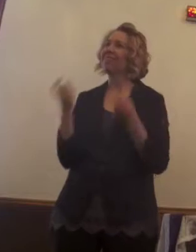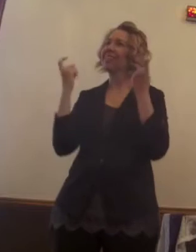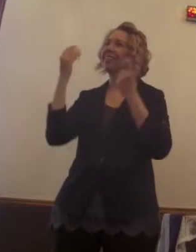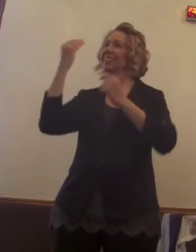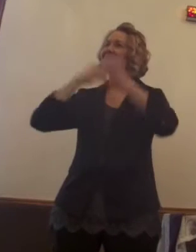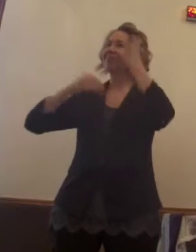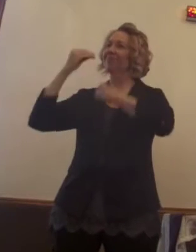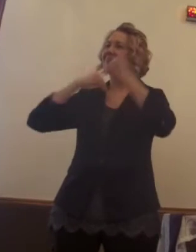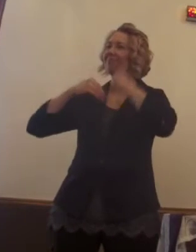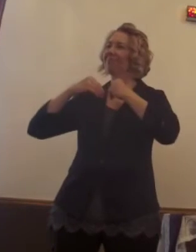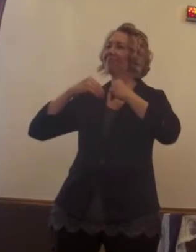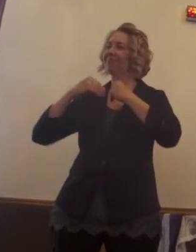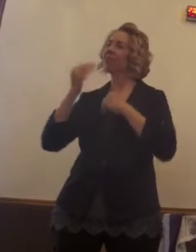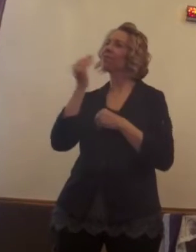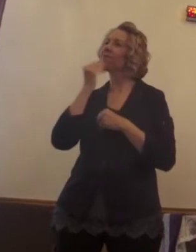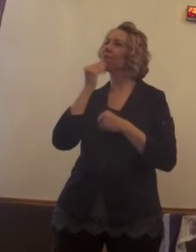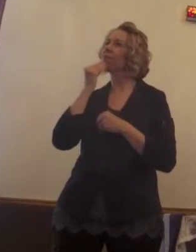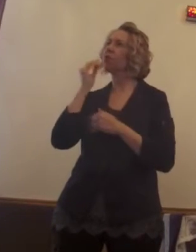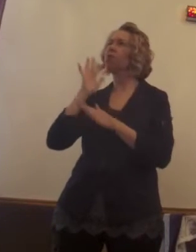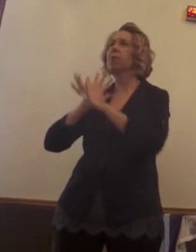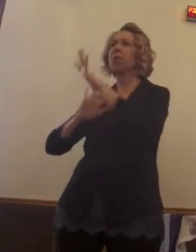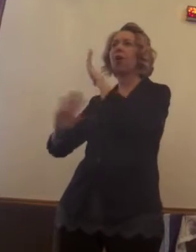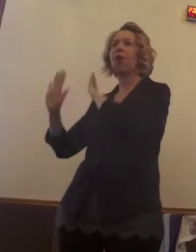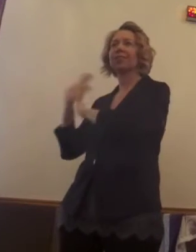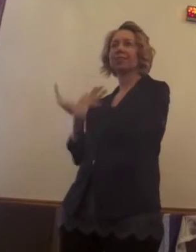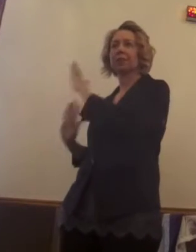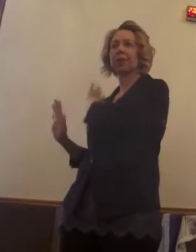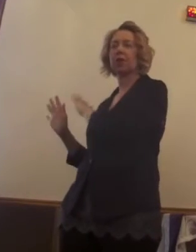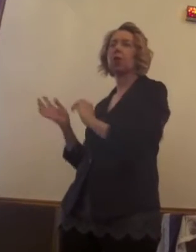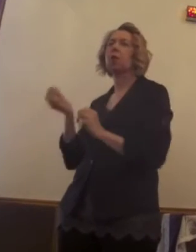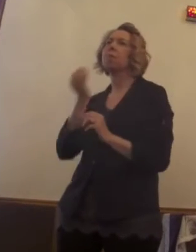as we put it, having foods of the first century, which are more